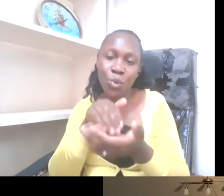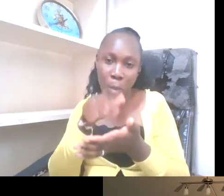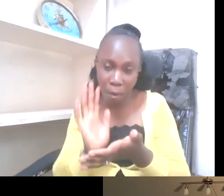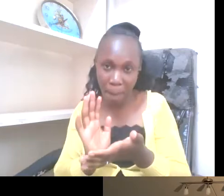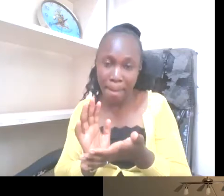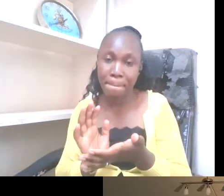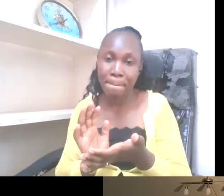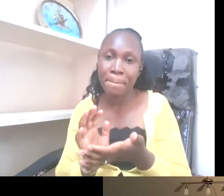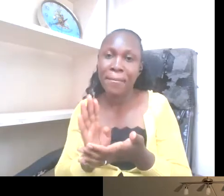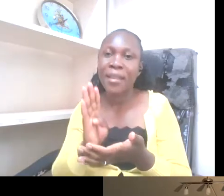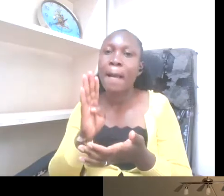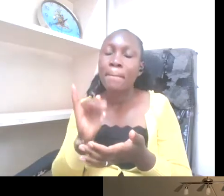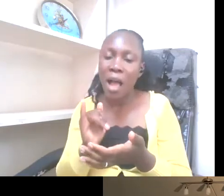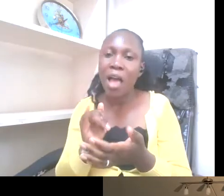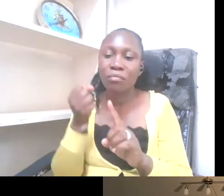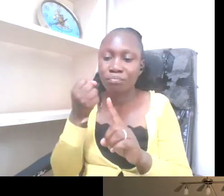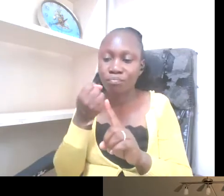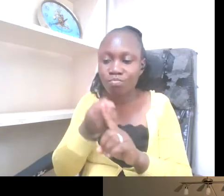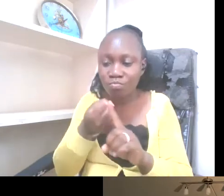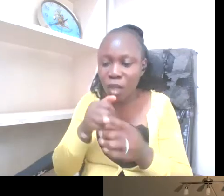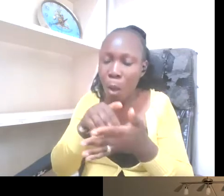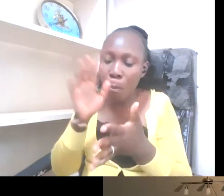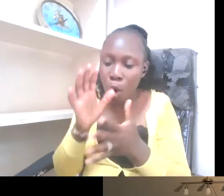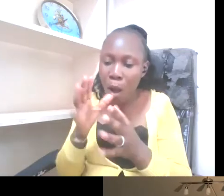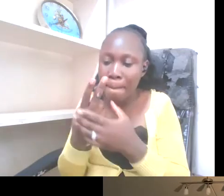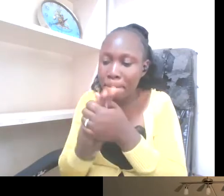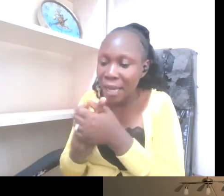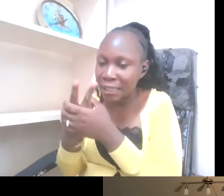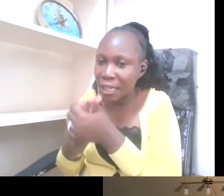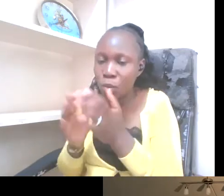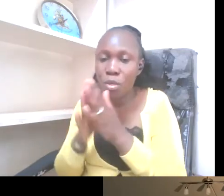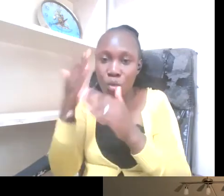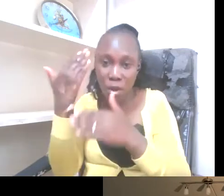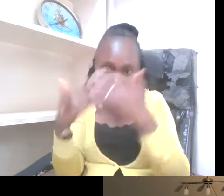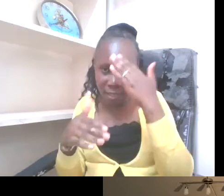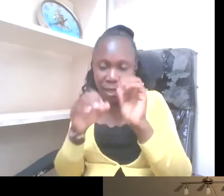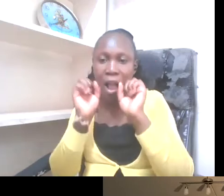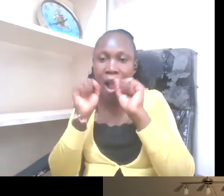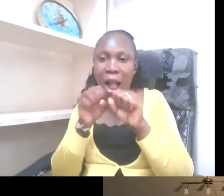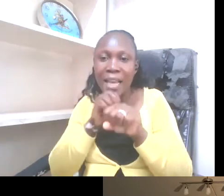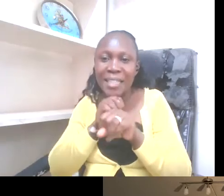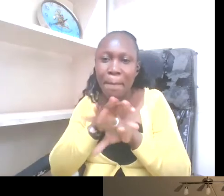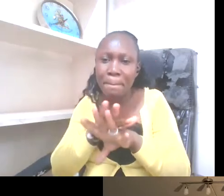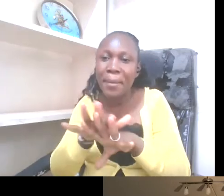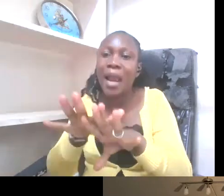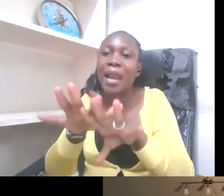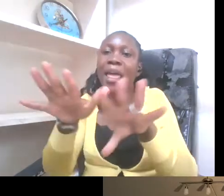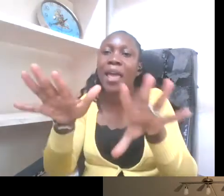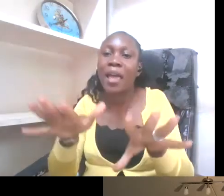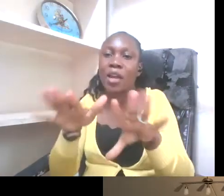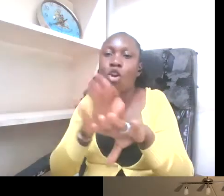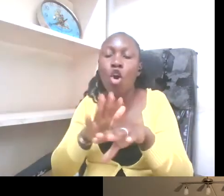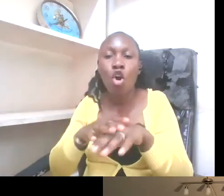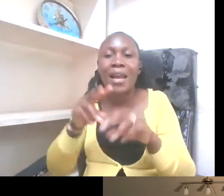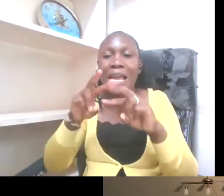collaborations with universities, we can spread the gospel of research mentorship. For the deaf who have enlisted